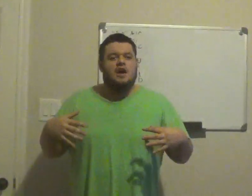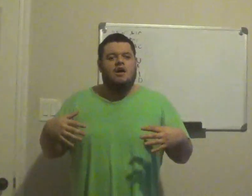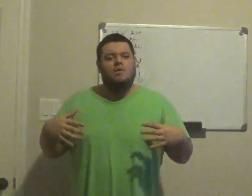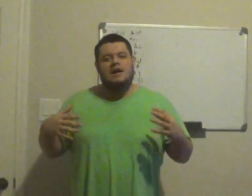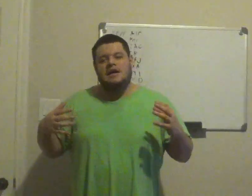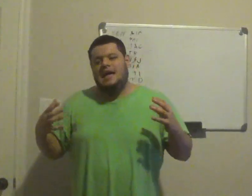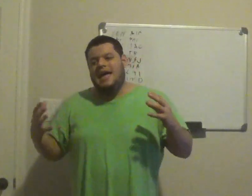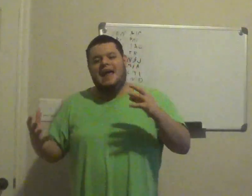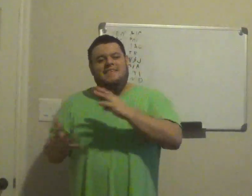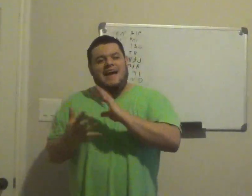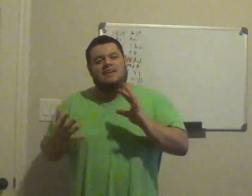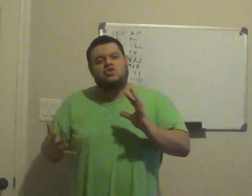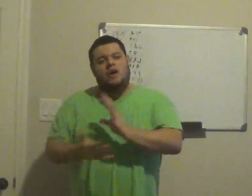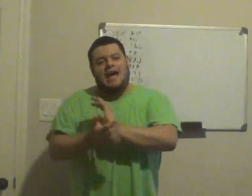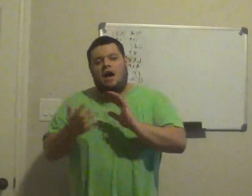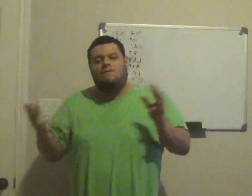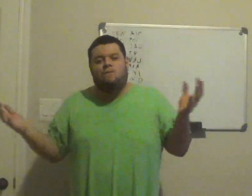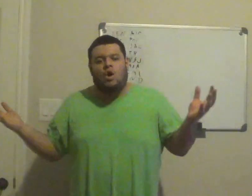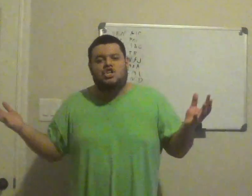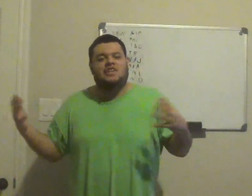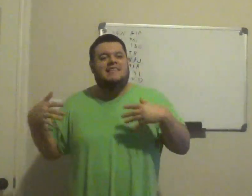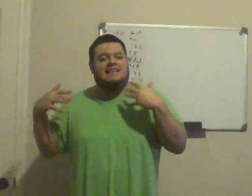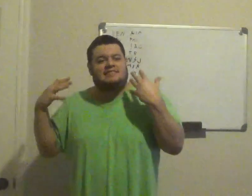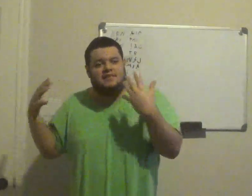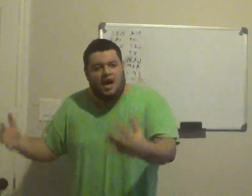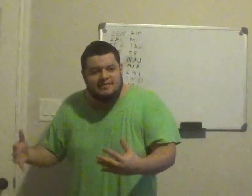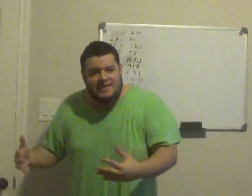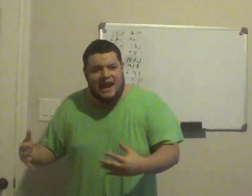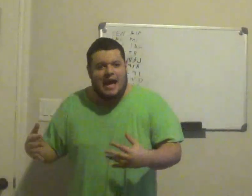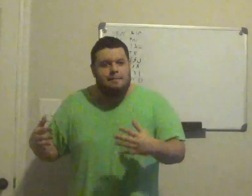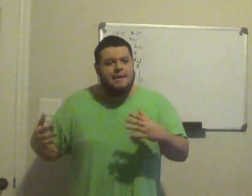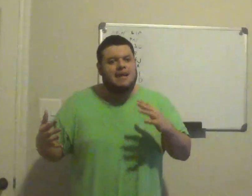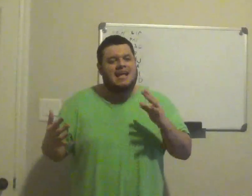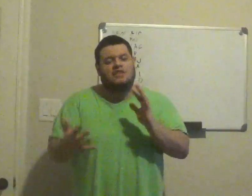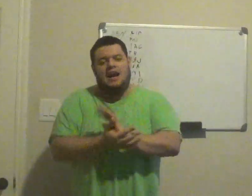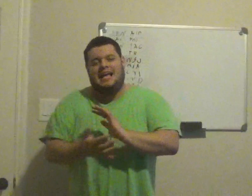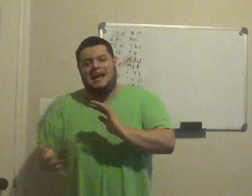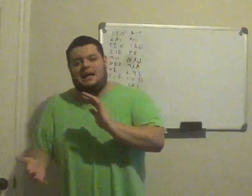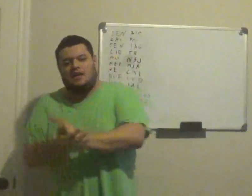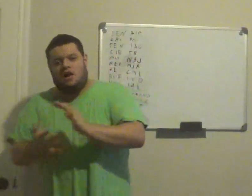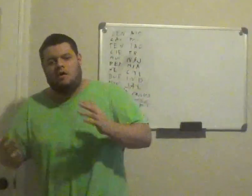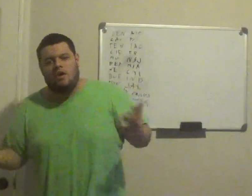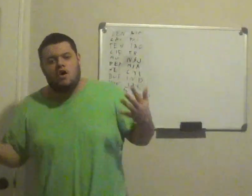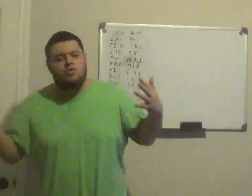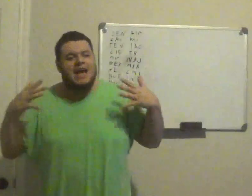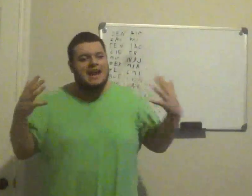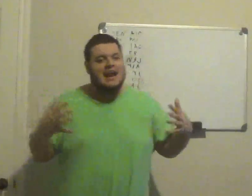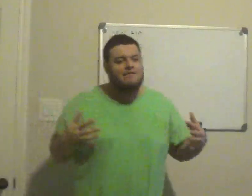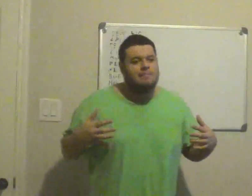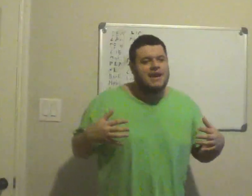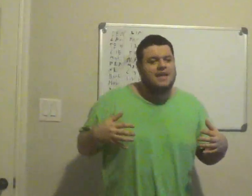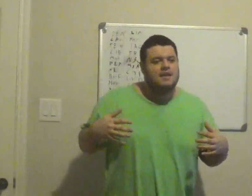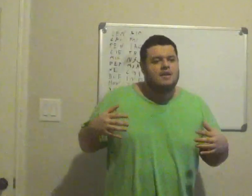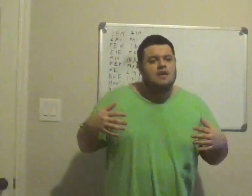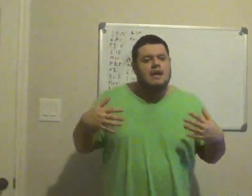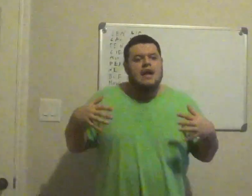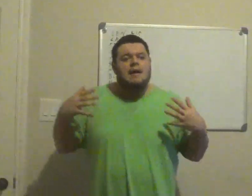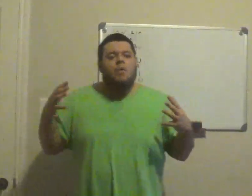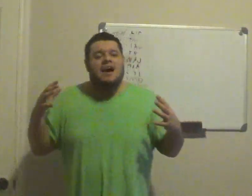know, and I think that sort of, unfortunately, that sucks that that happened, but I thought it kind of, you know, united everybody, where